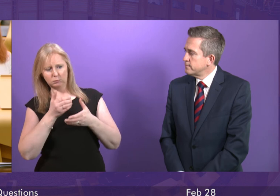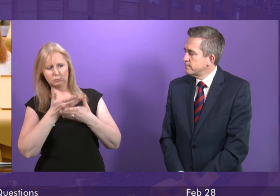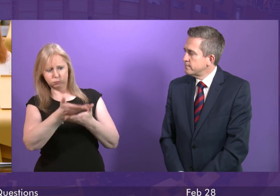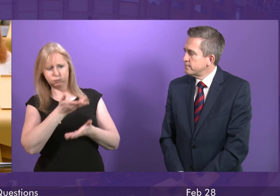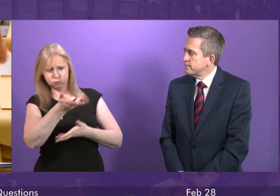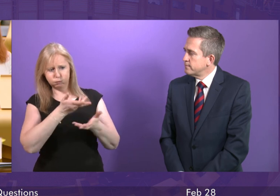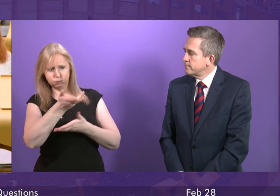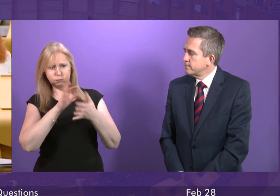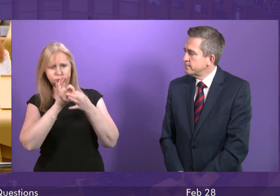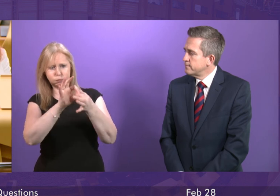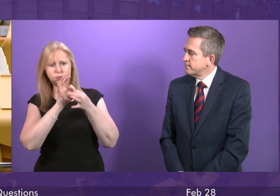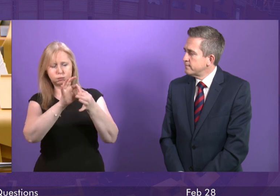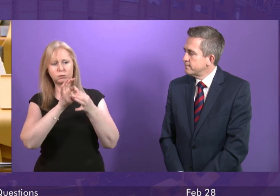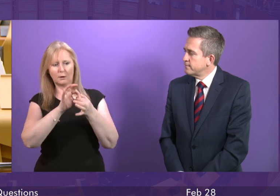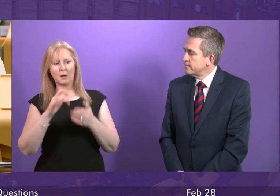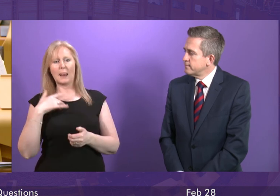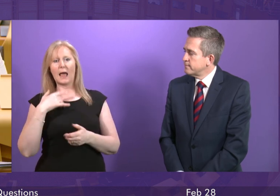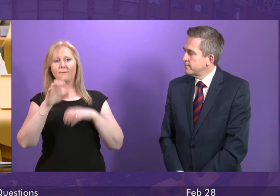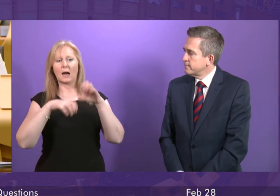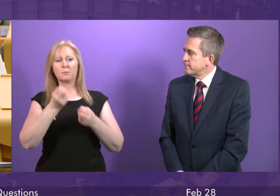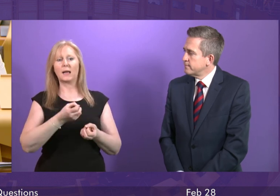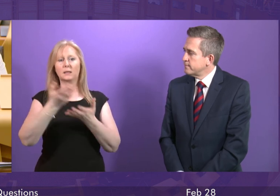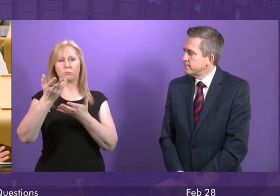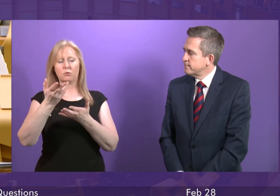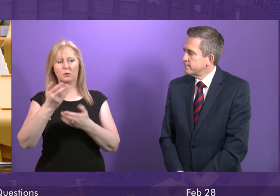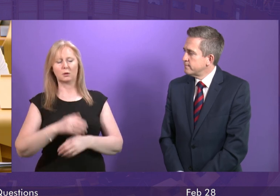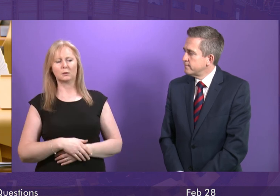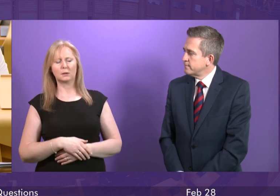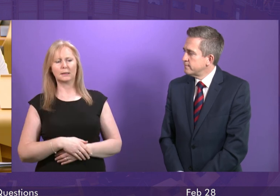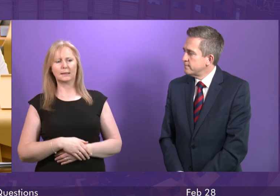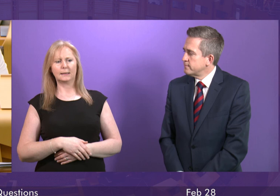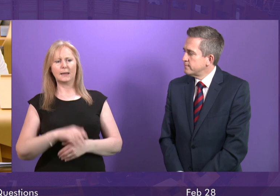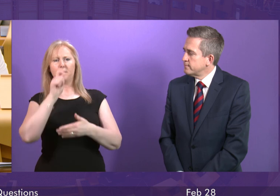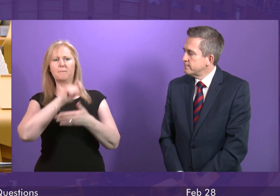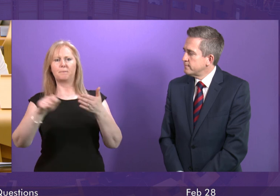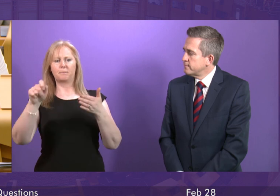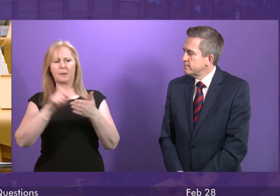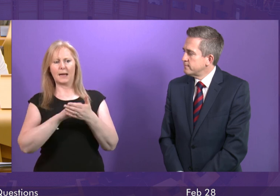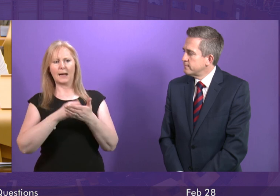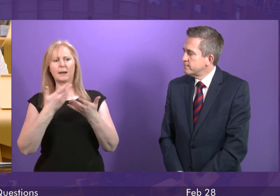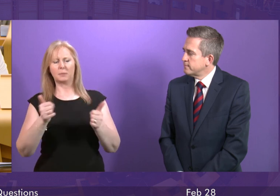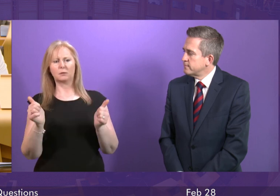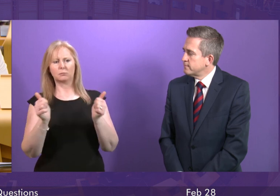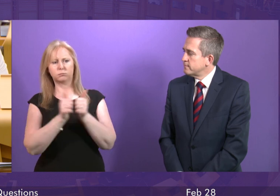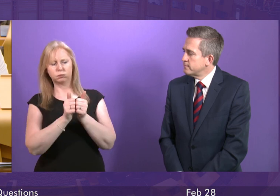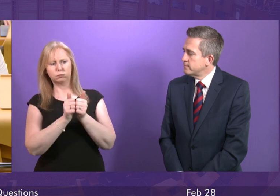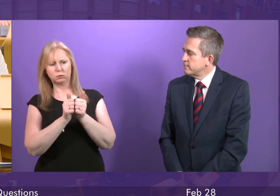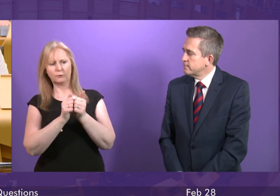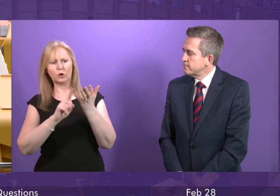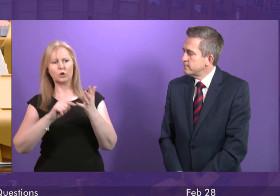live exports. In terms of the possibility of a ban, the Scottish Government consented to the UK Government's call for evidence on proposals